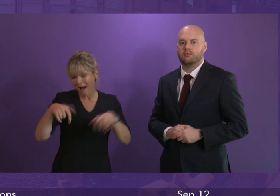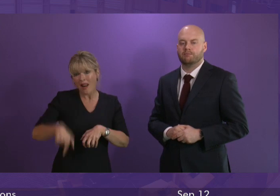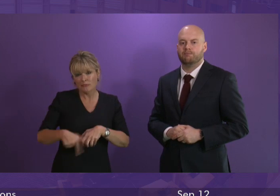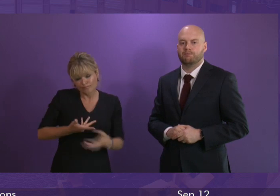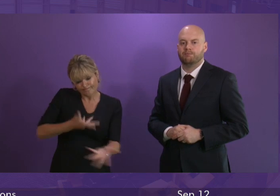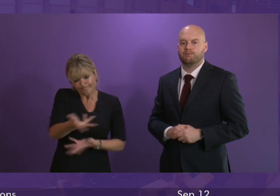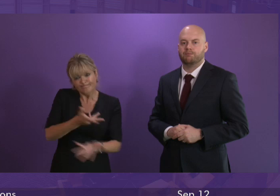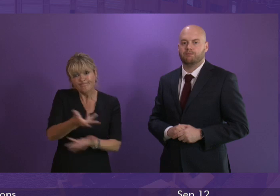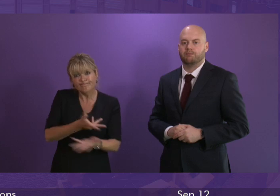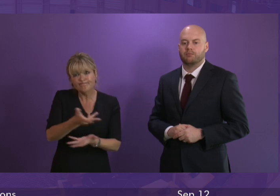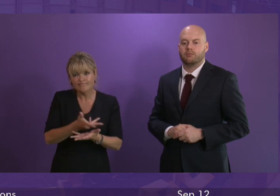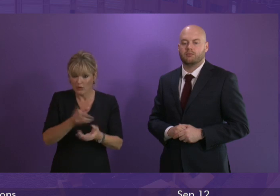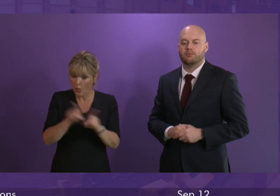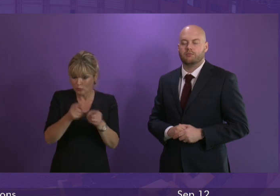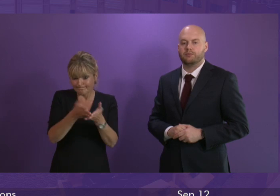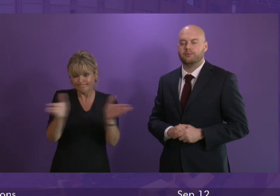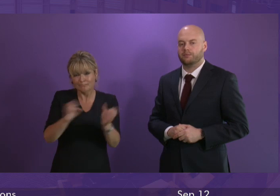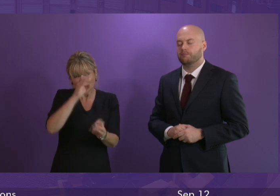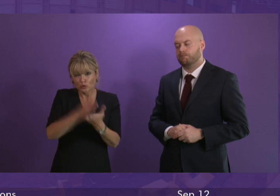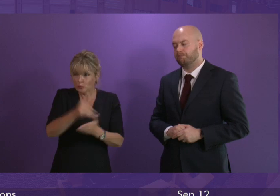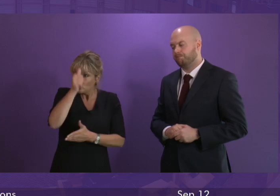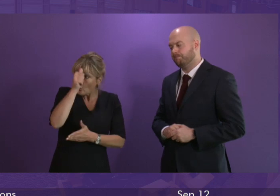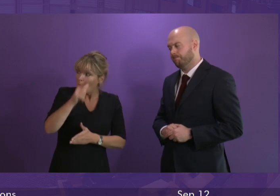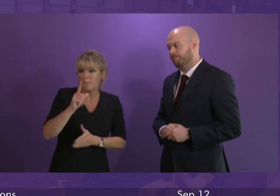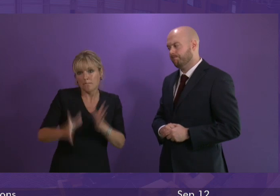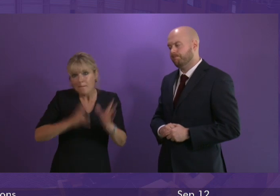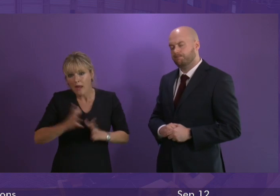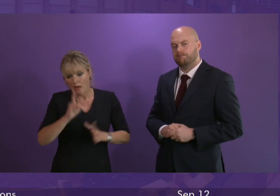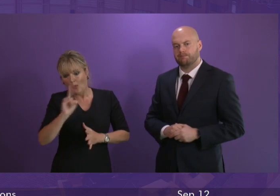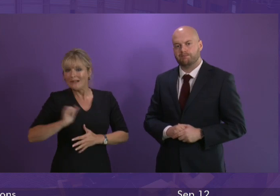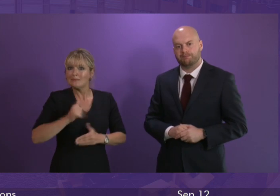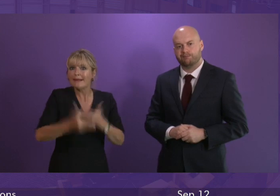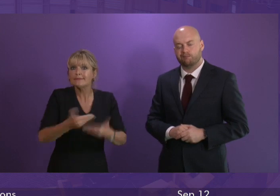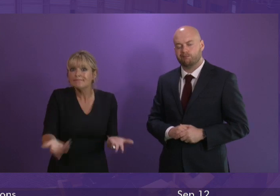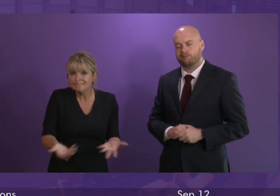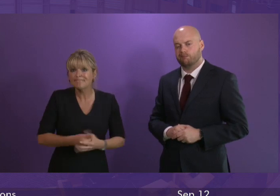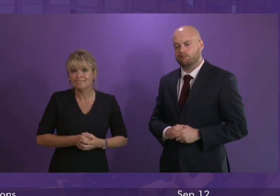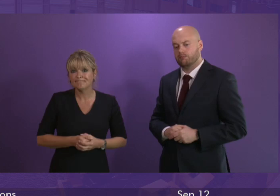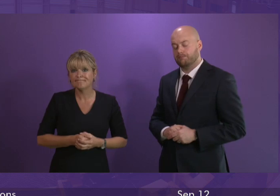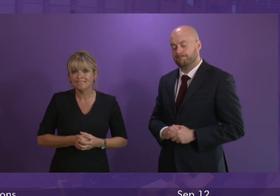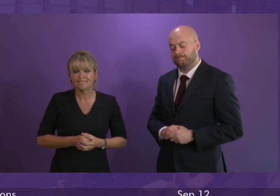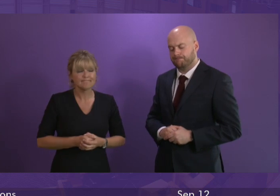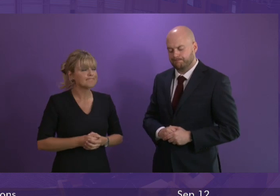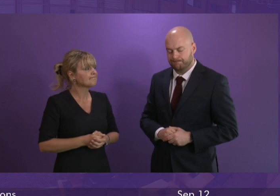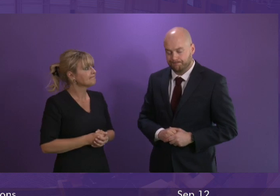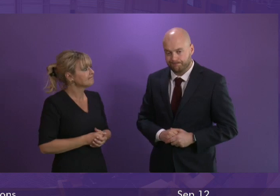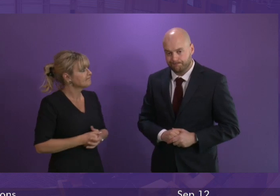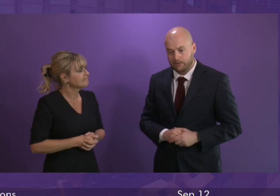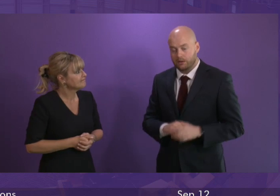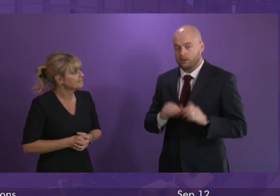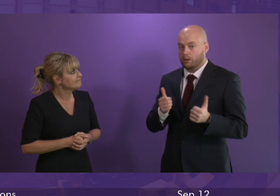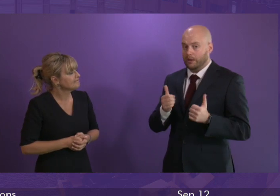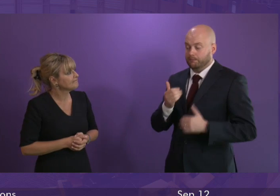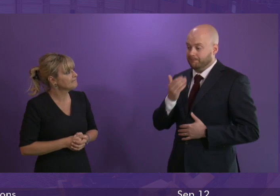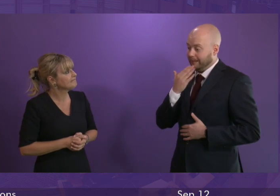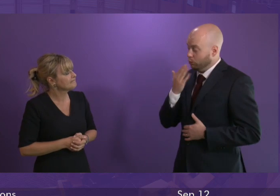public as we help those members of the public to prepare as well as they possibly can Thank you There's a few